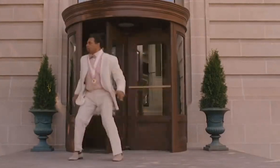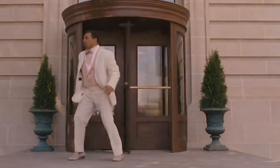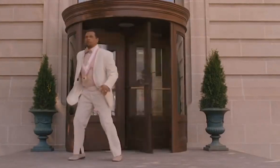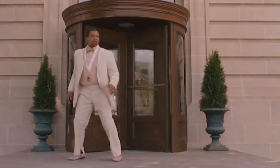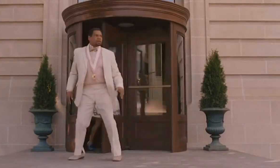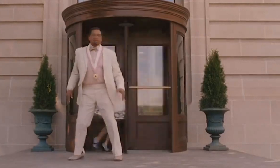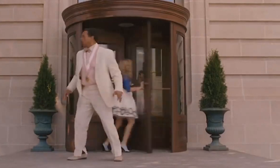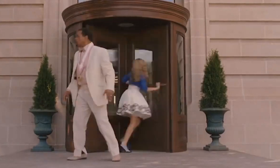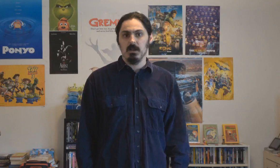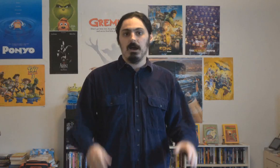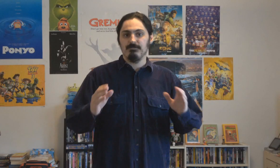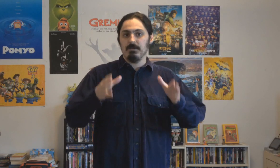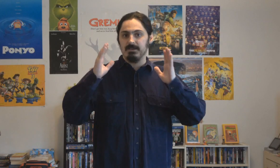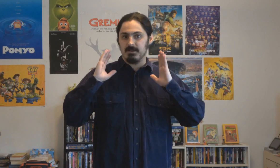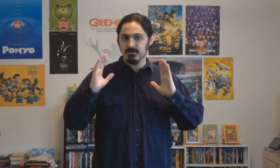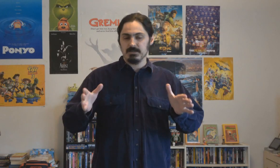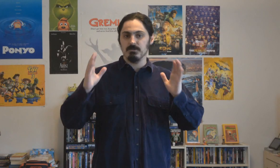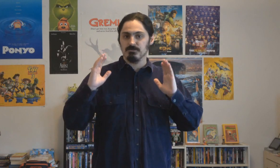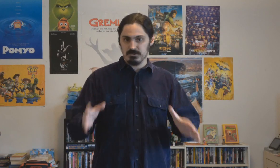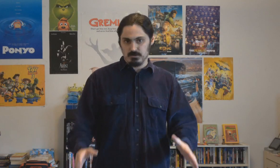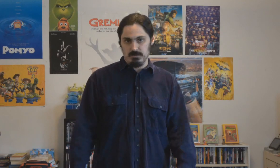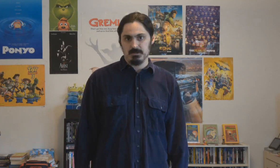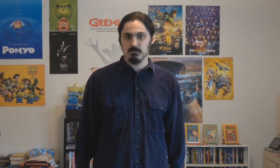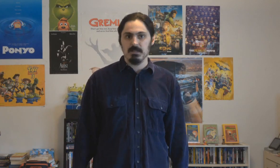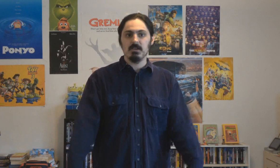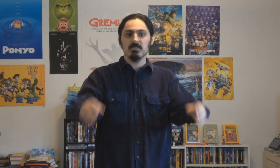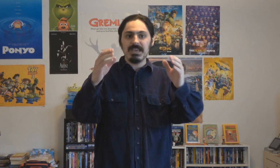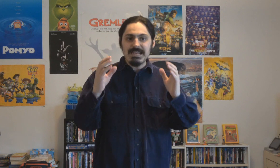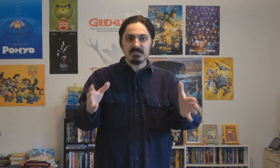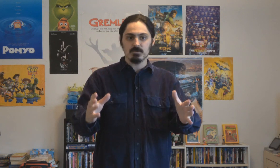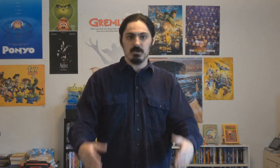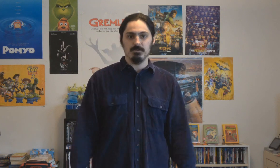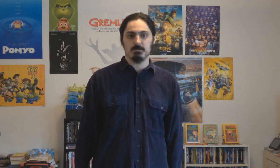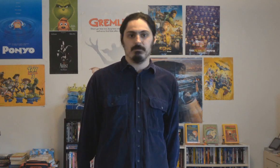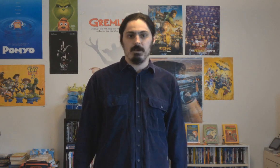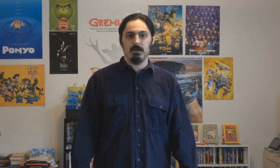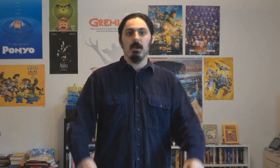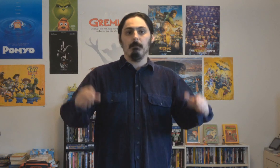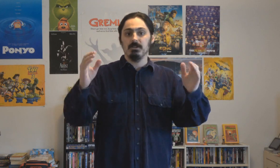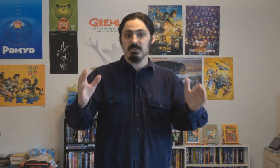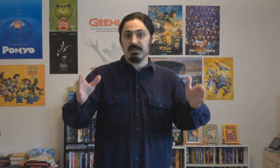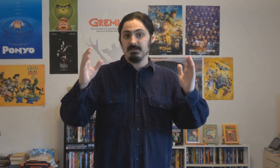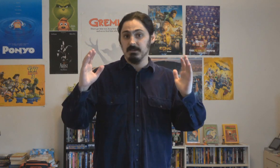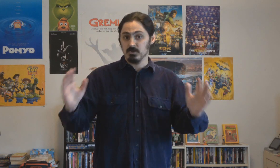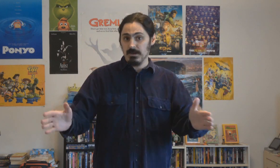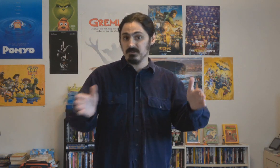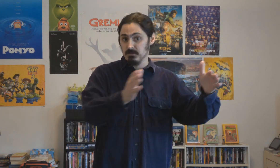and shenanigans ensue. I found that entire section frustrating, because Miley could have easily resolved this beforehand by just asking Travis, the